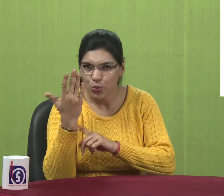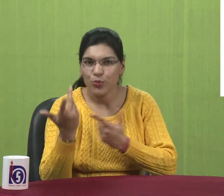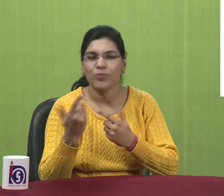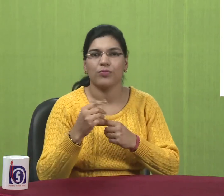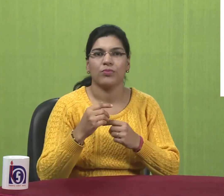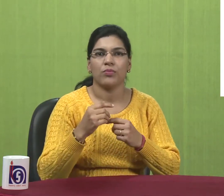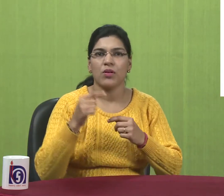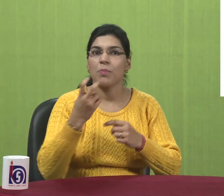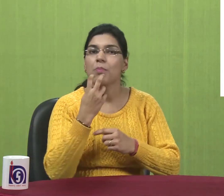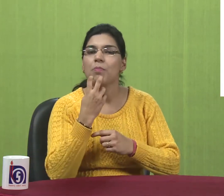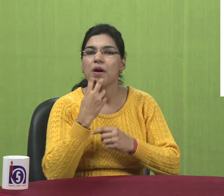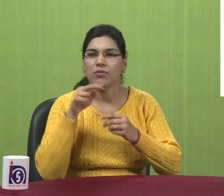It shows the volume.